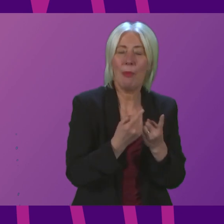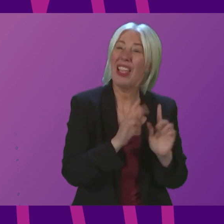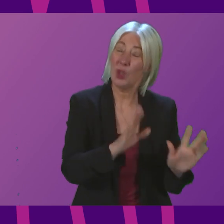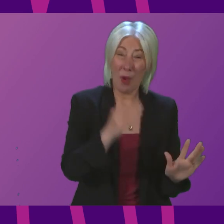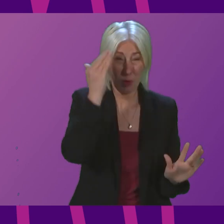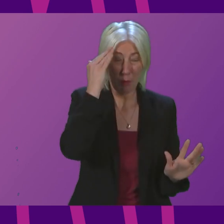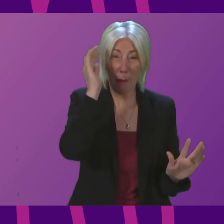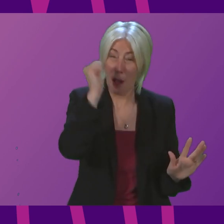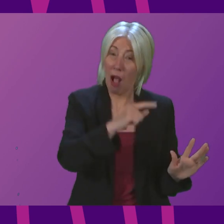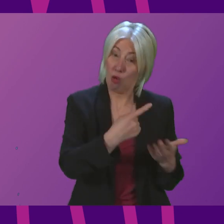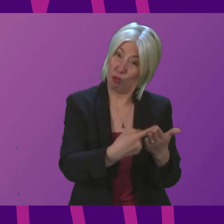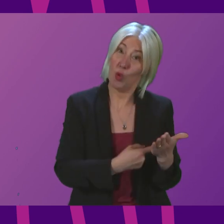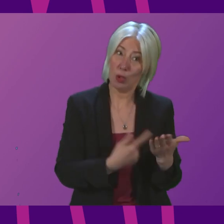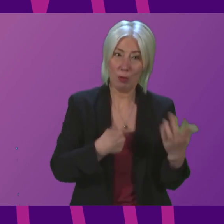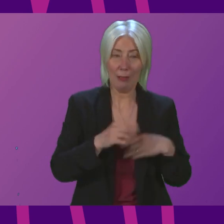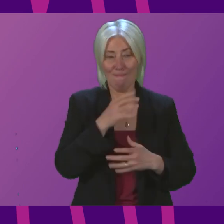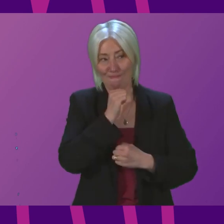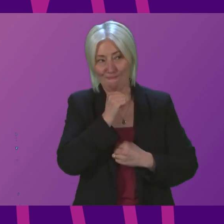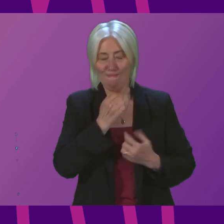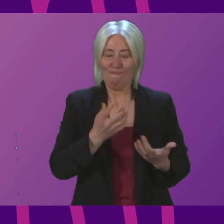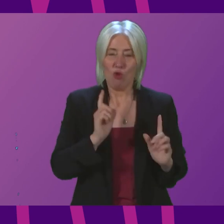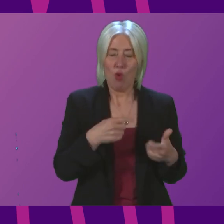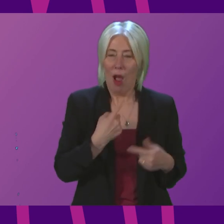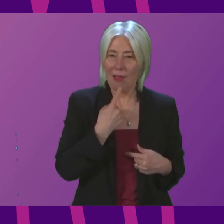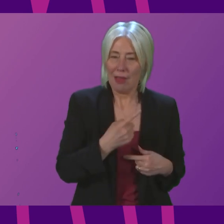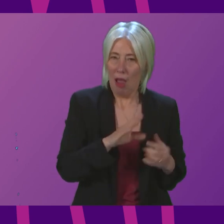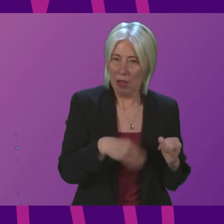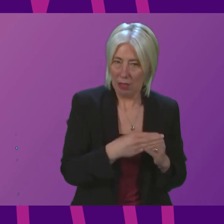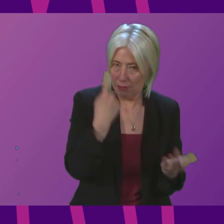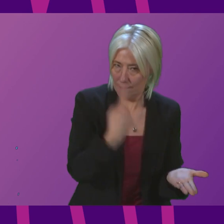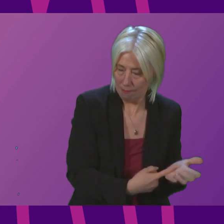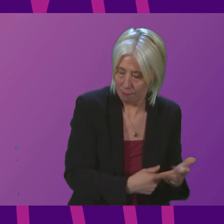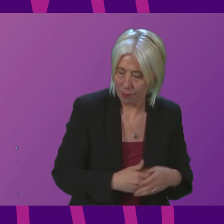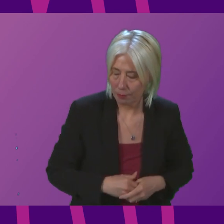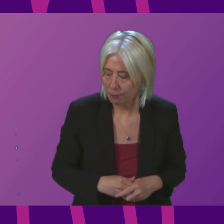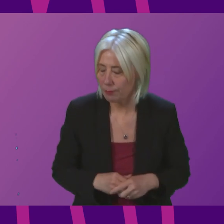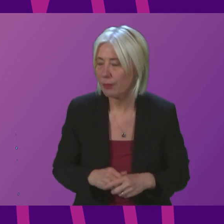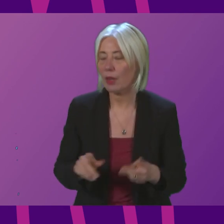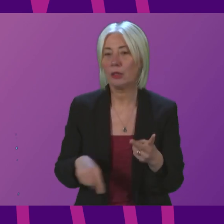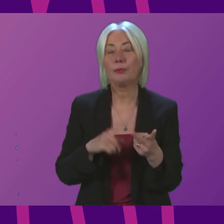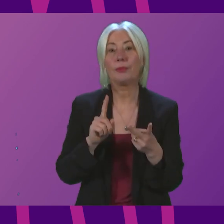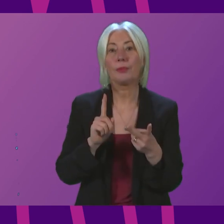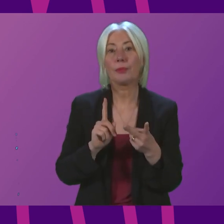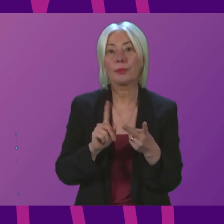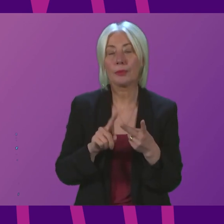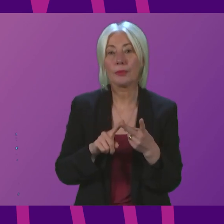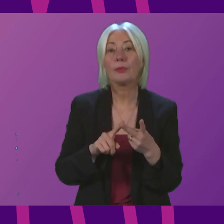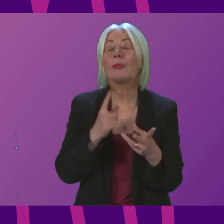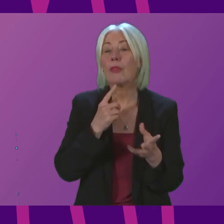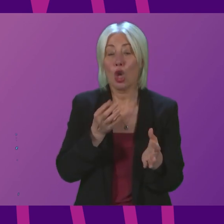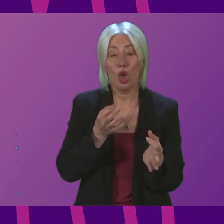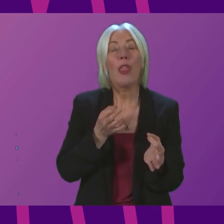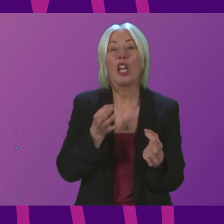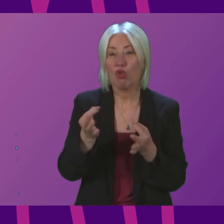should all be mindful of the rules under which we are all supposed to operate here. The second point is in relation to the strategic